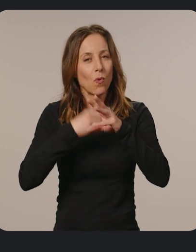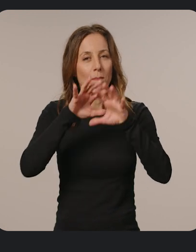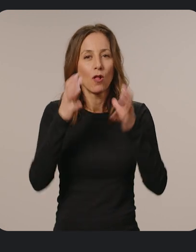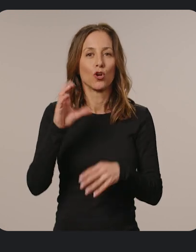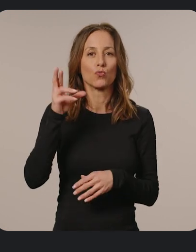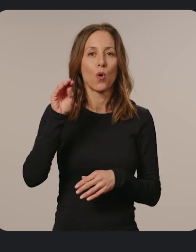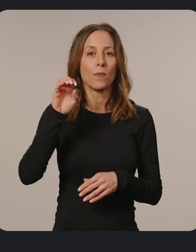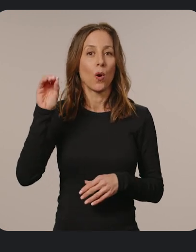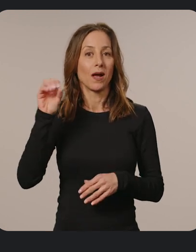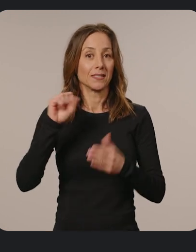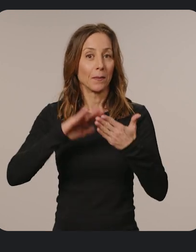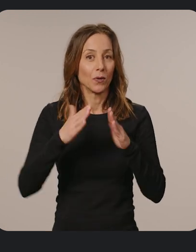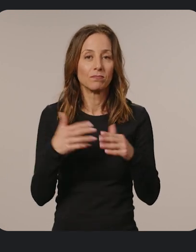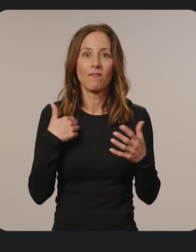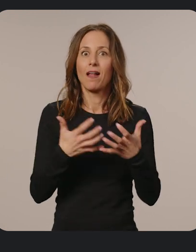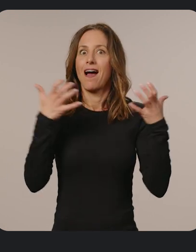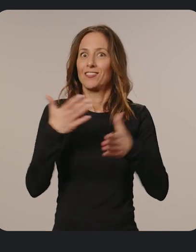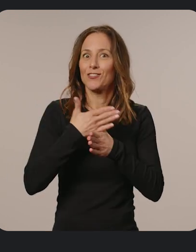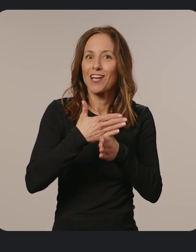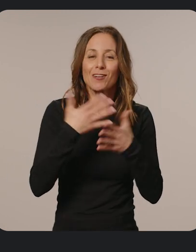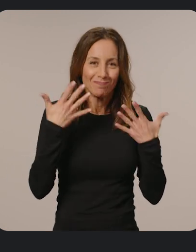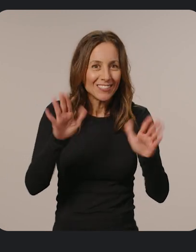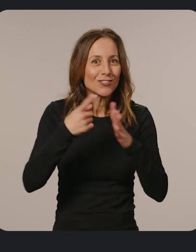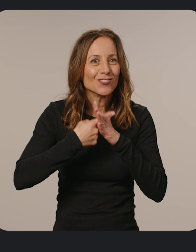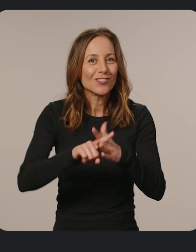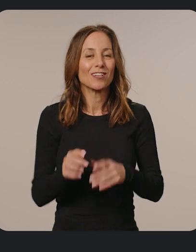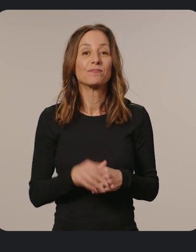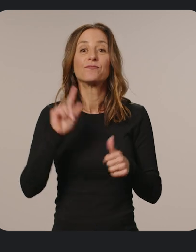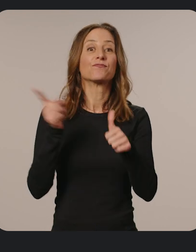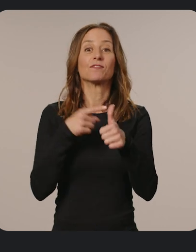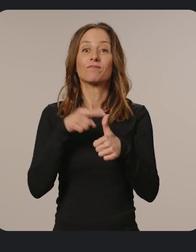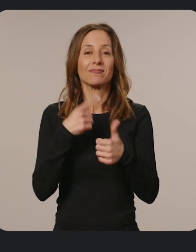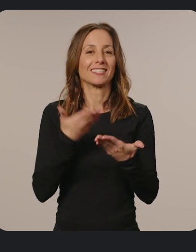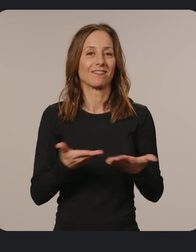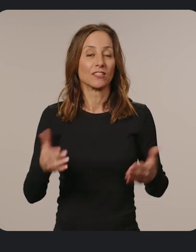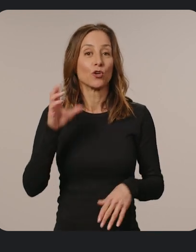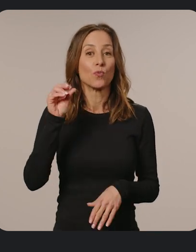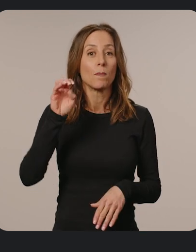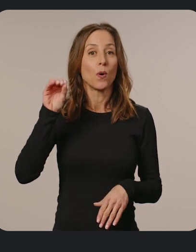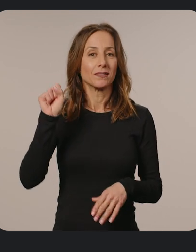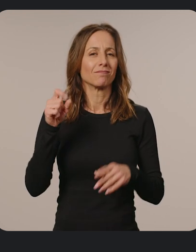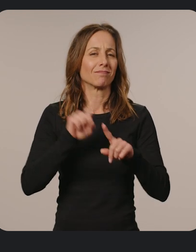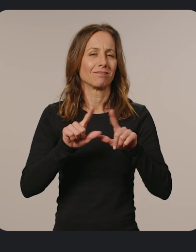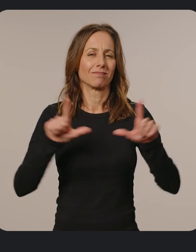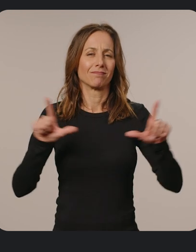We've got a lot to share, so let's get started. First up, devices. Chrome OS comes in all shapes and sizes.